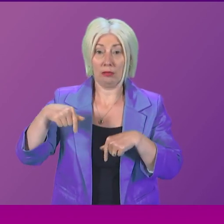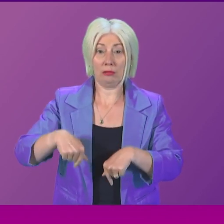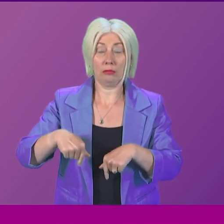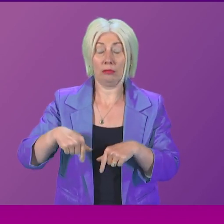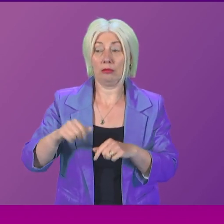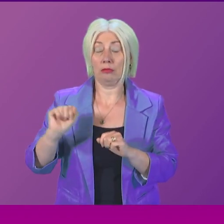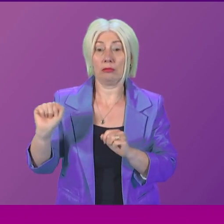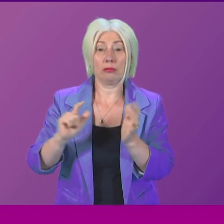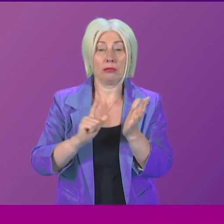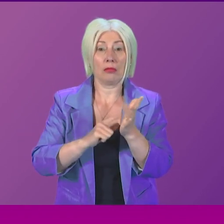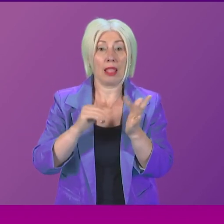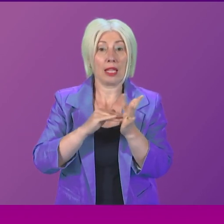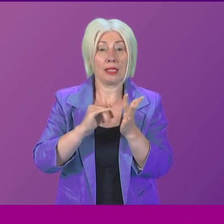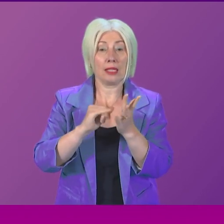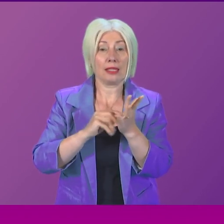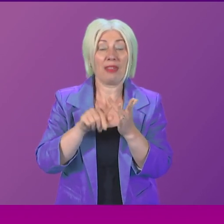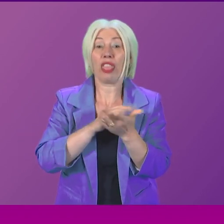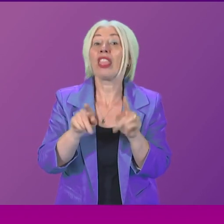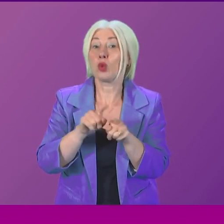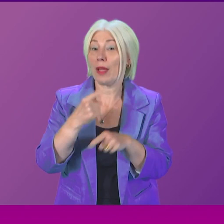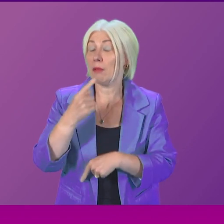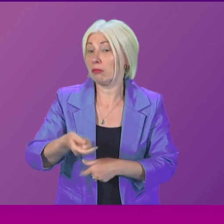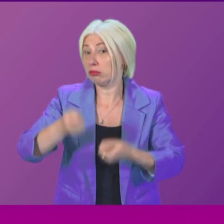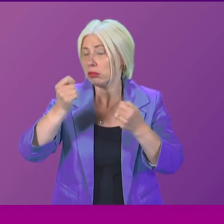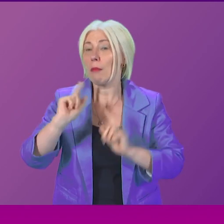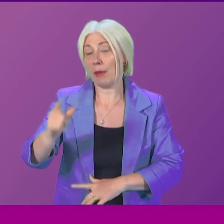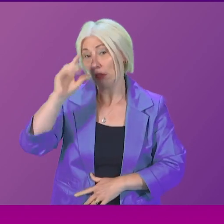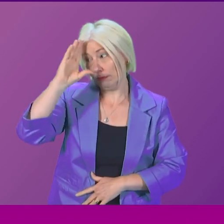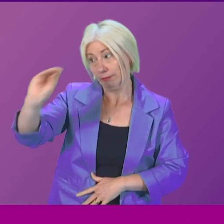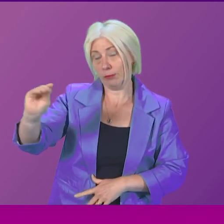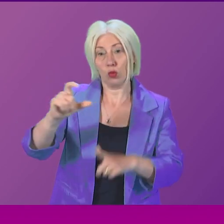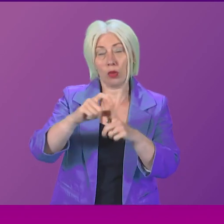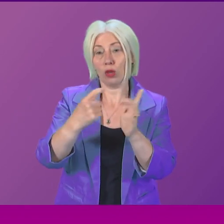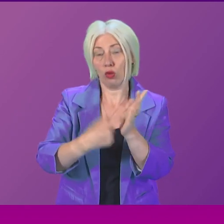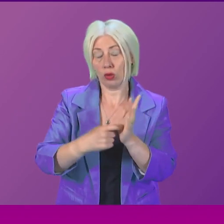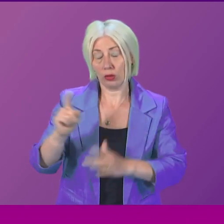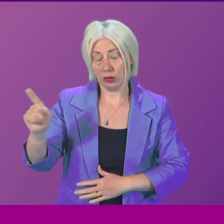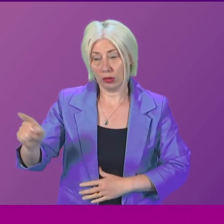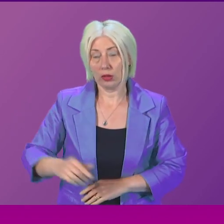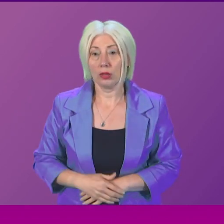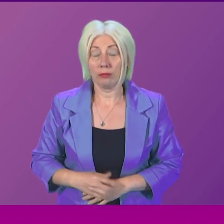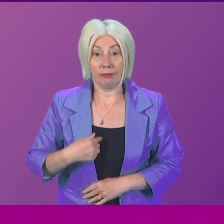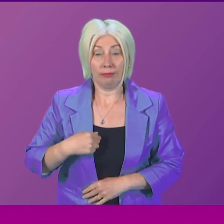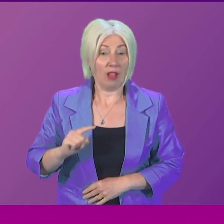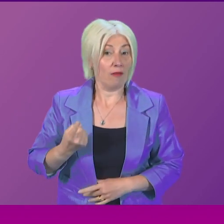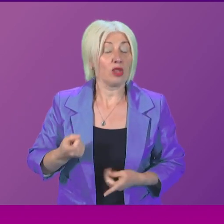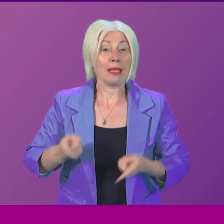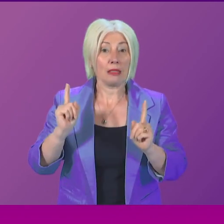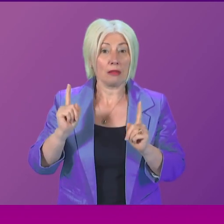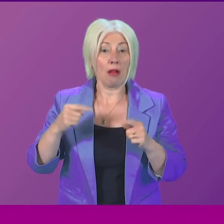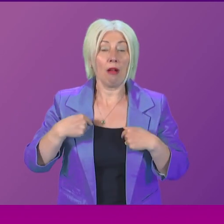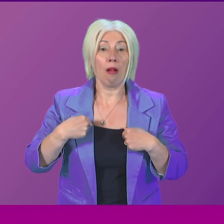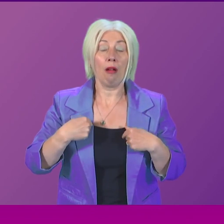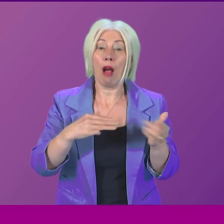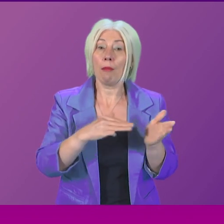Smith, as well. What I would say to Douglas Ross is that as First Minister, indeed, Michael